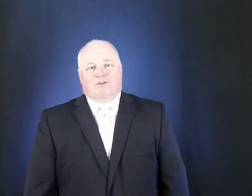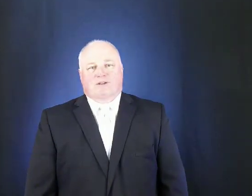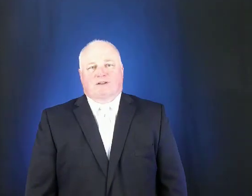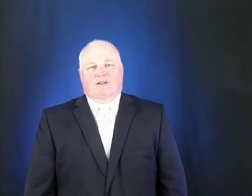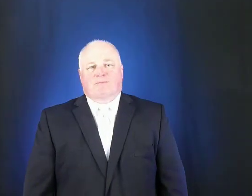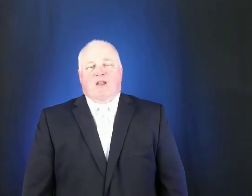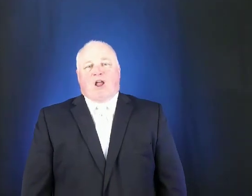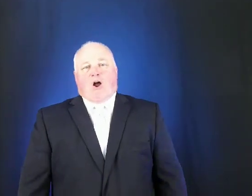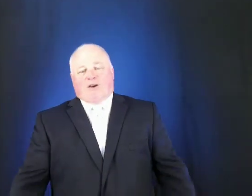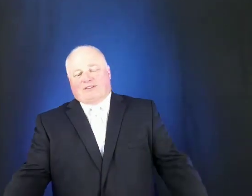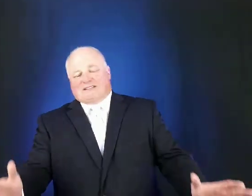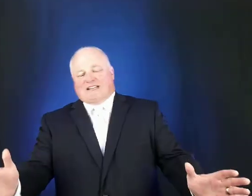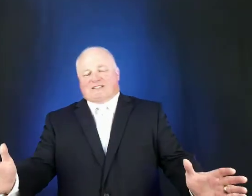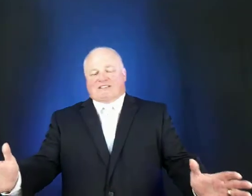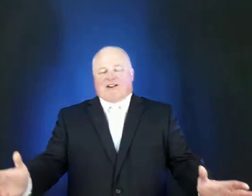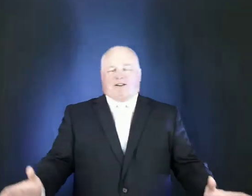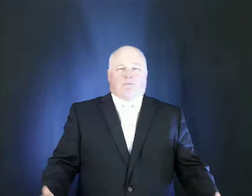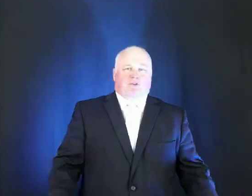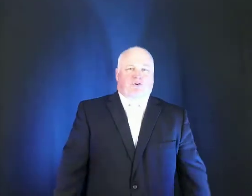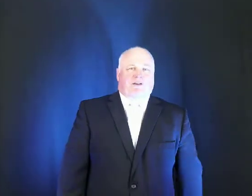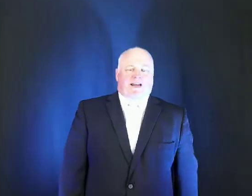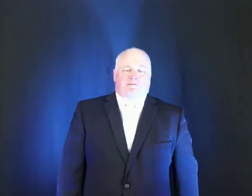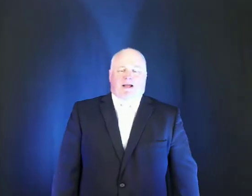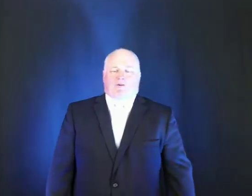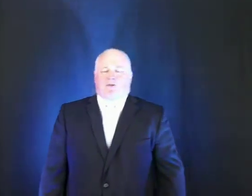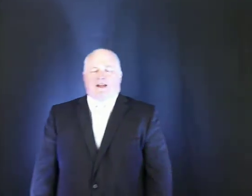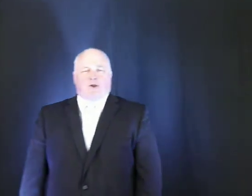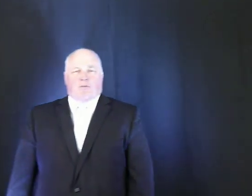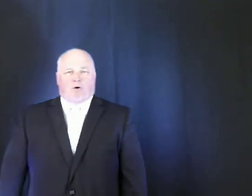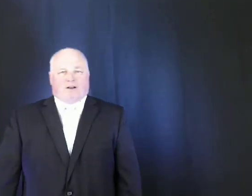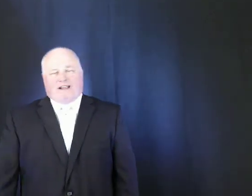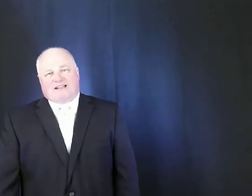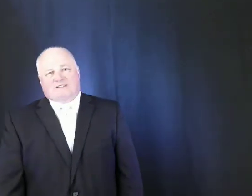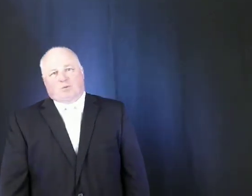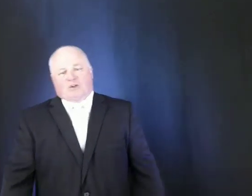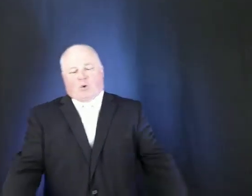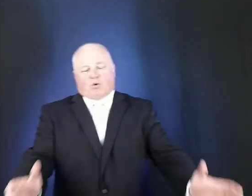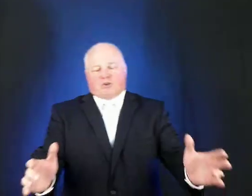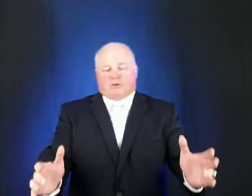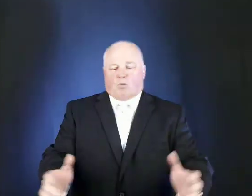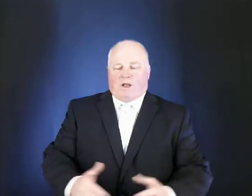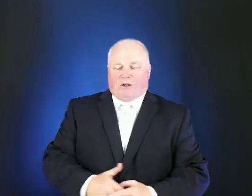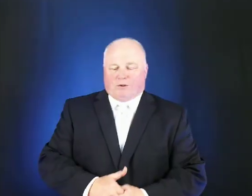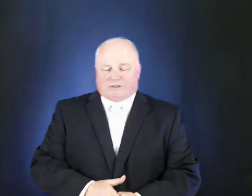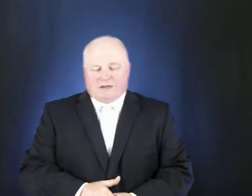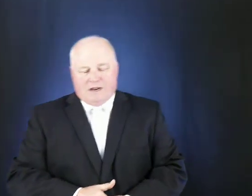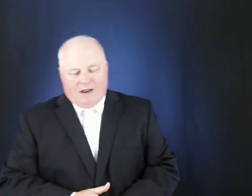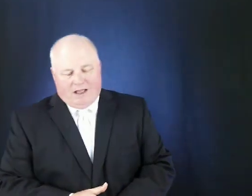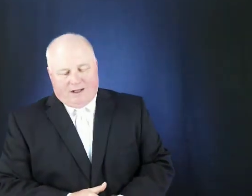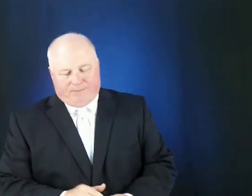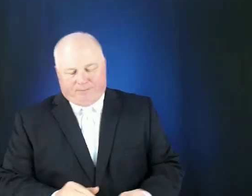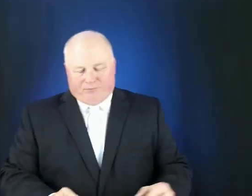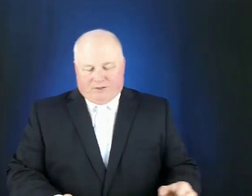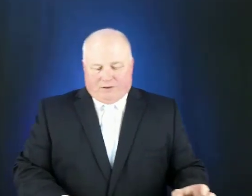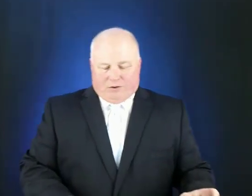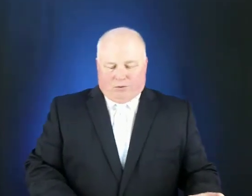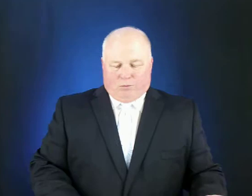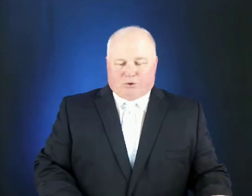all of this hysteria was created by a radio broadcast in which Orson Welles was